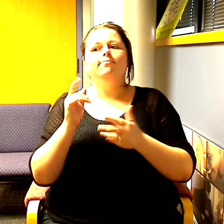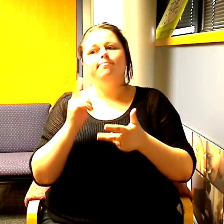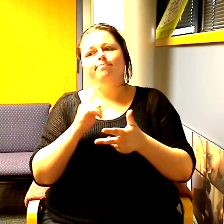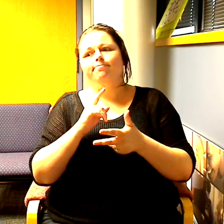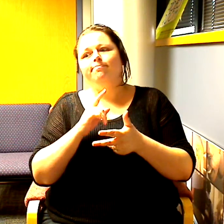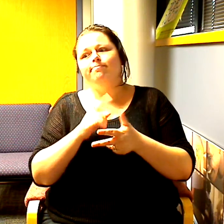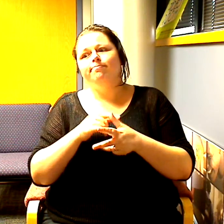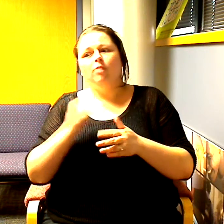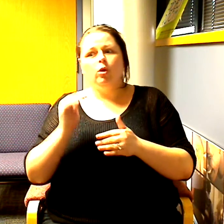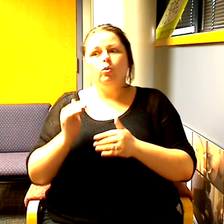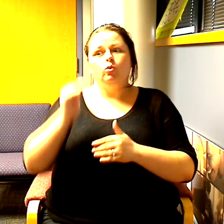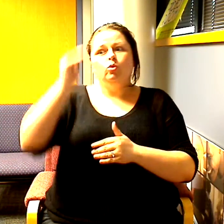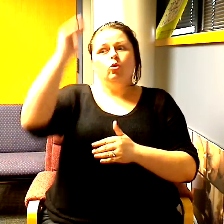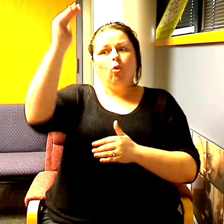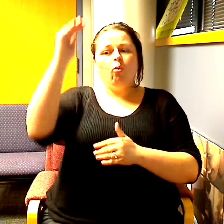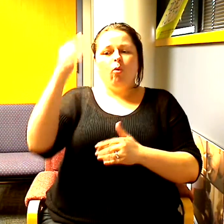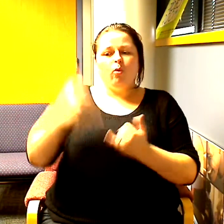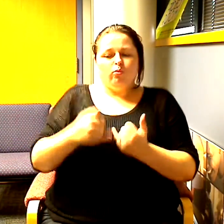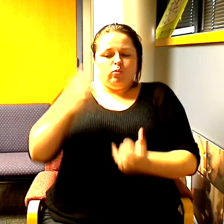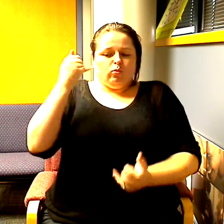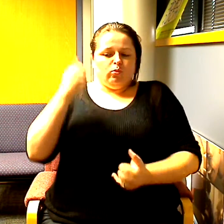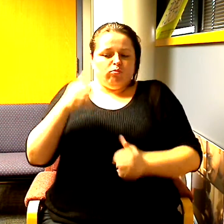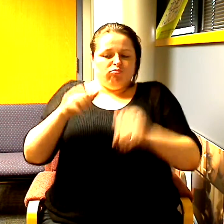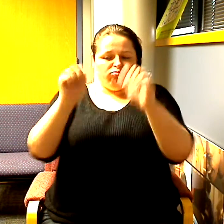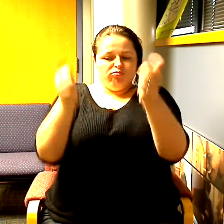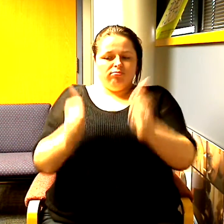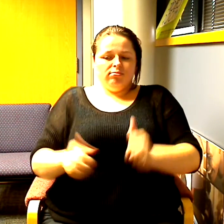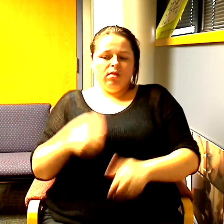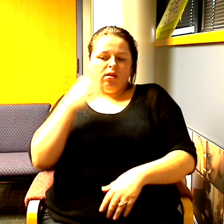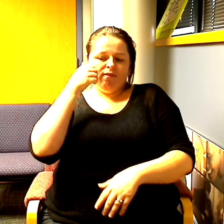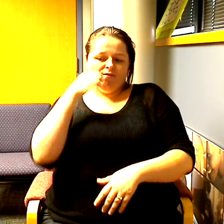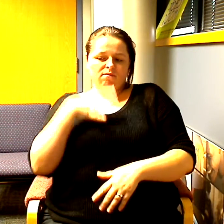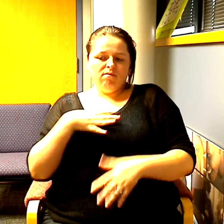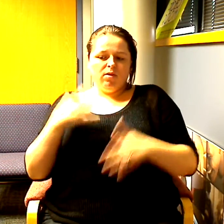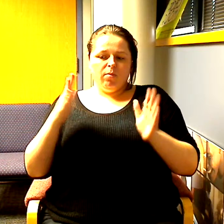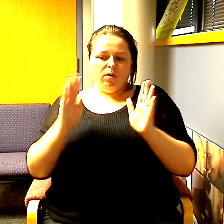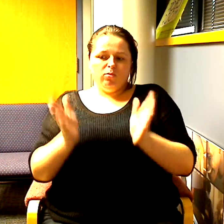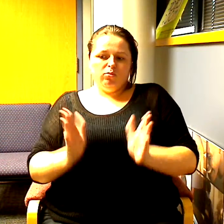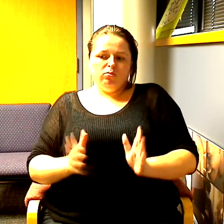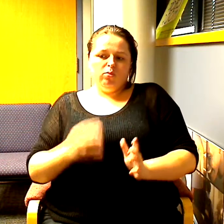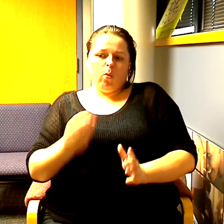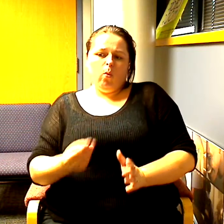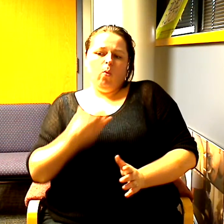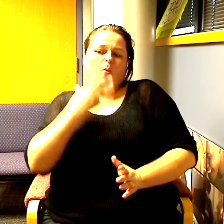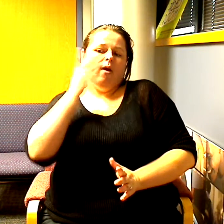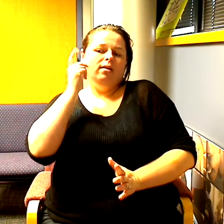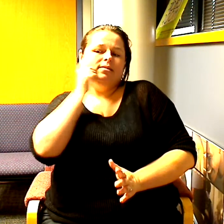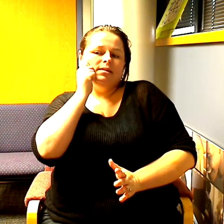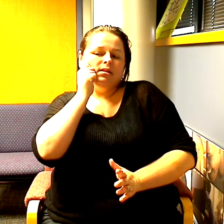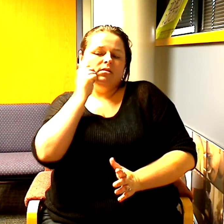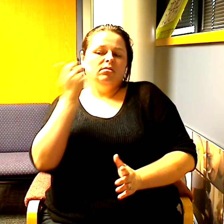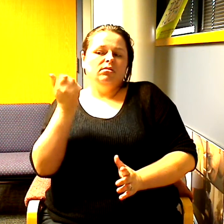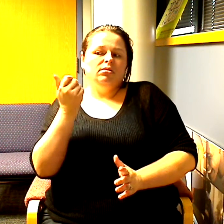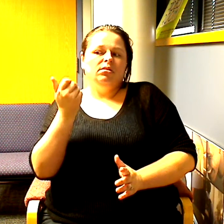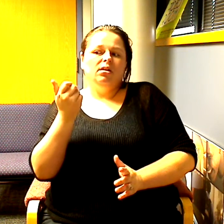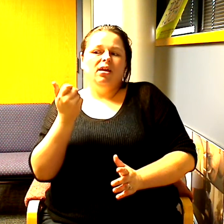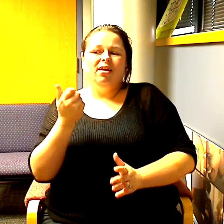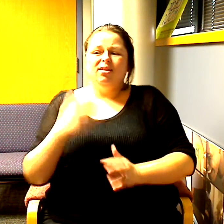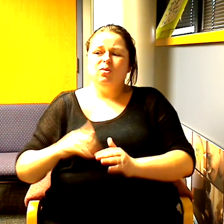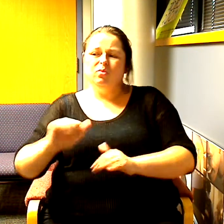tall slender figures and femininity and white skin and this is a legacy that was built for me and it's a legacy